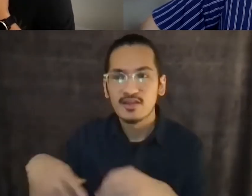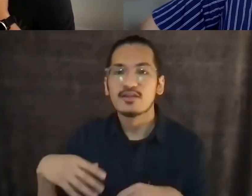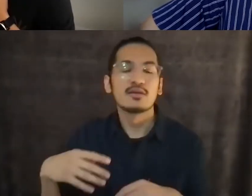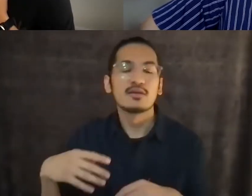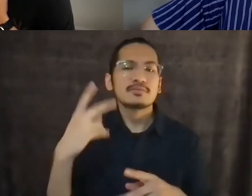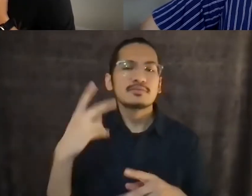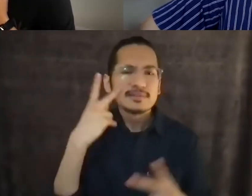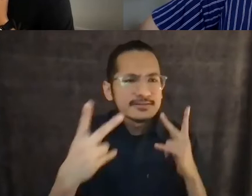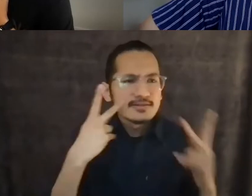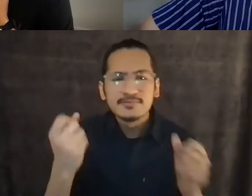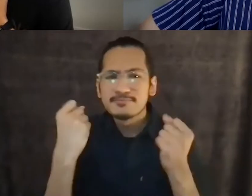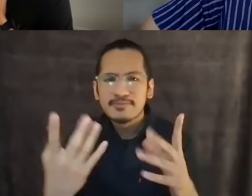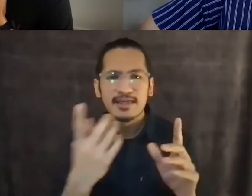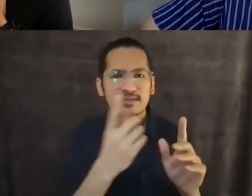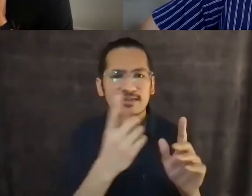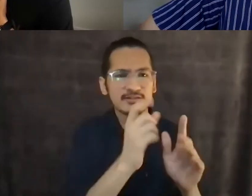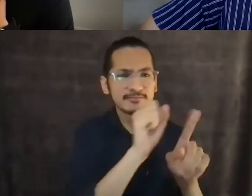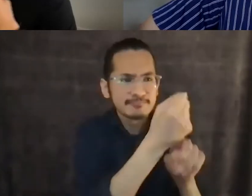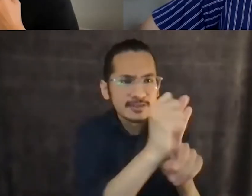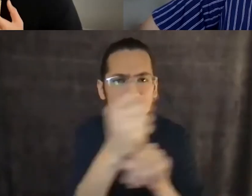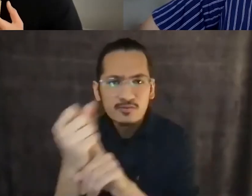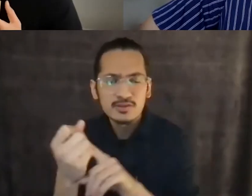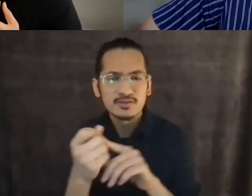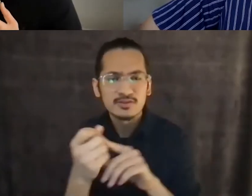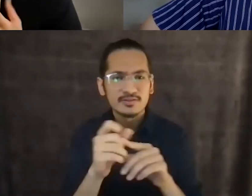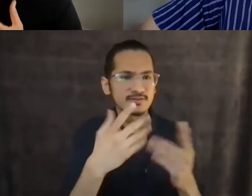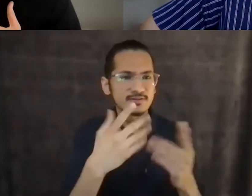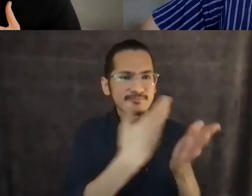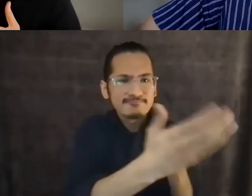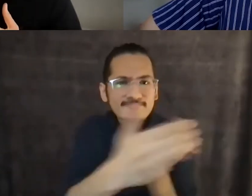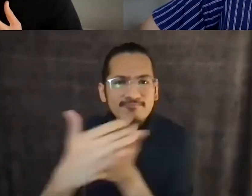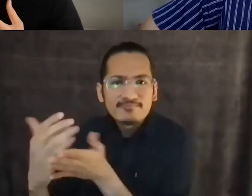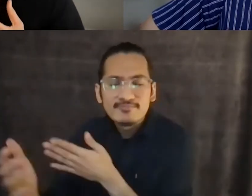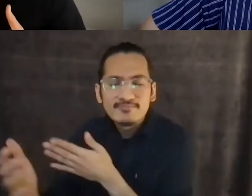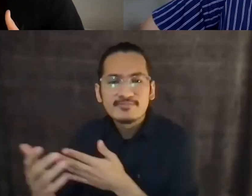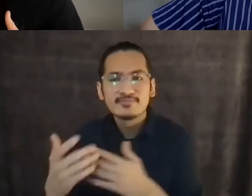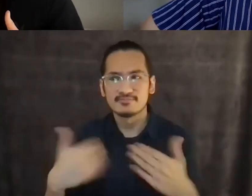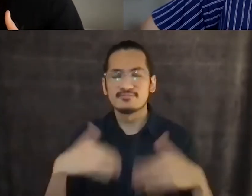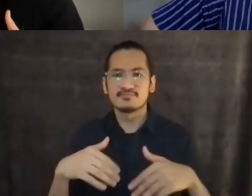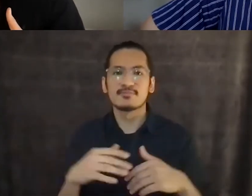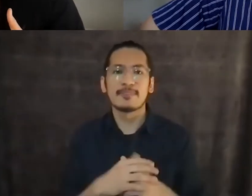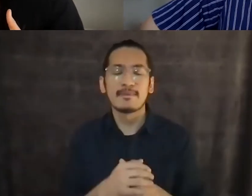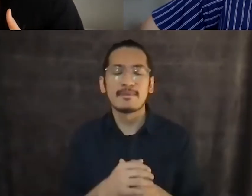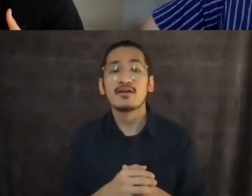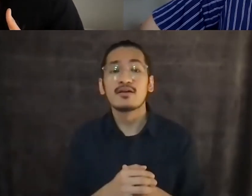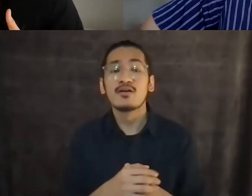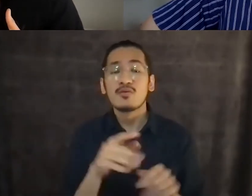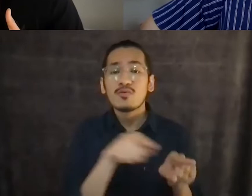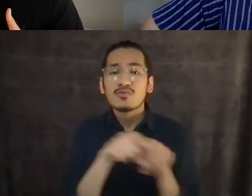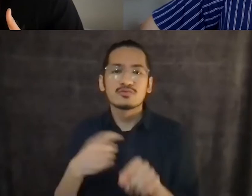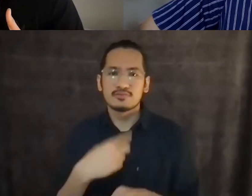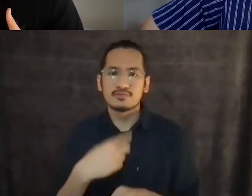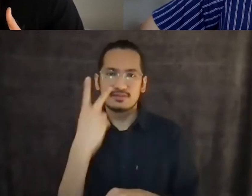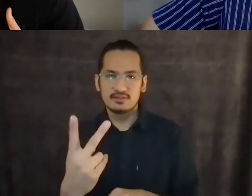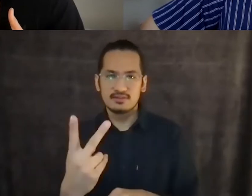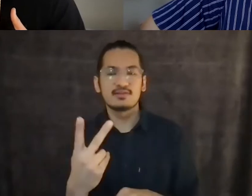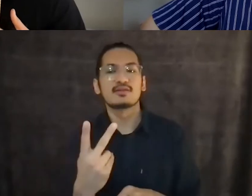And I think about intimacy and relationships in Pirina as,